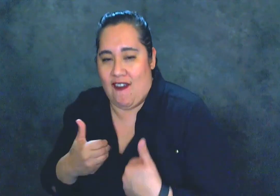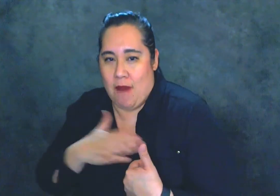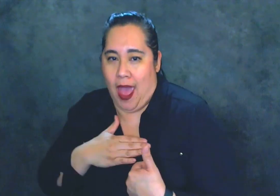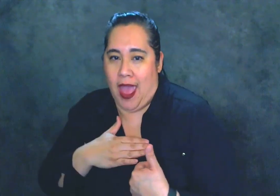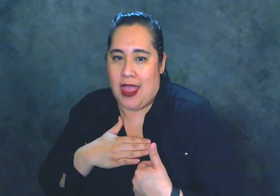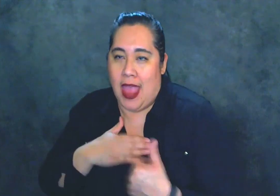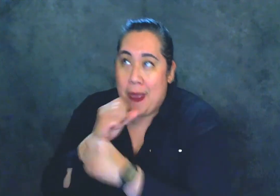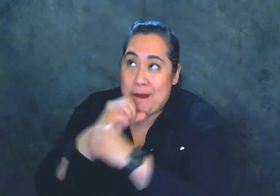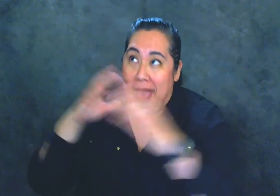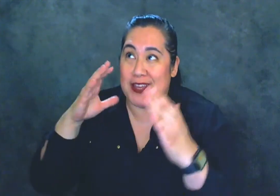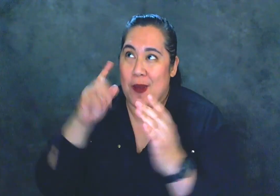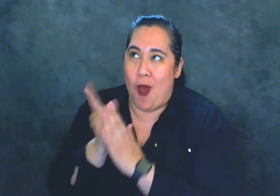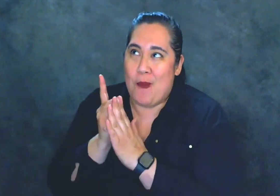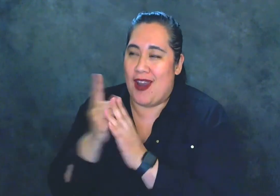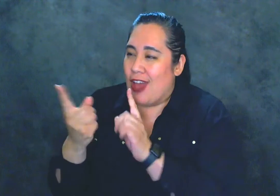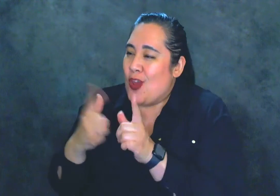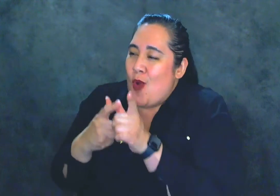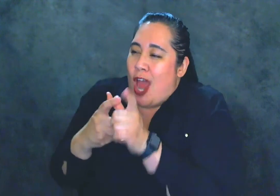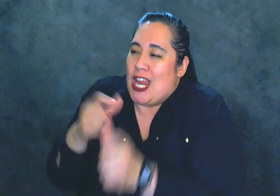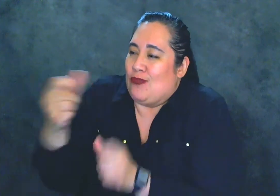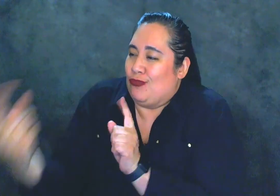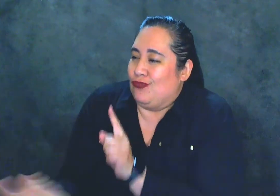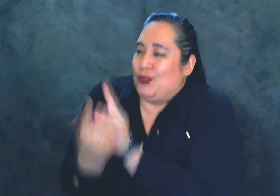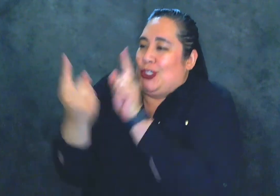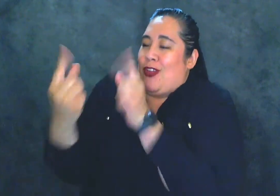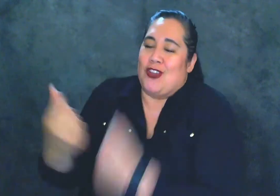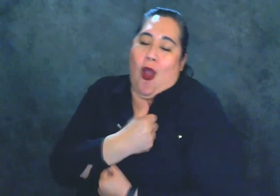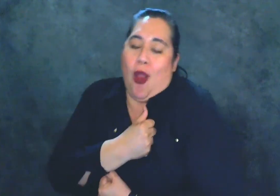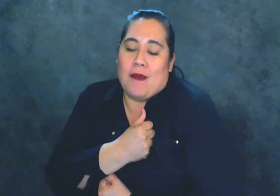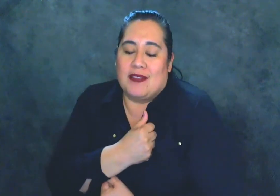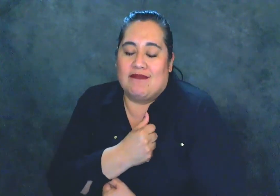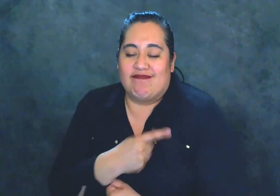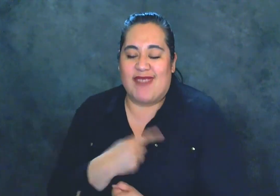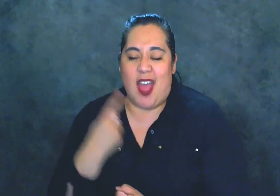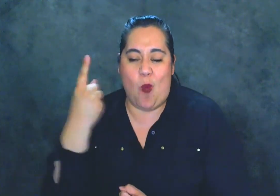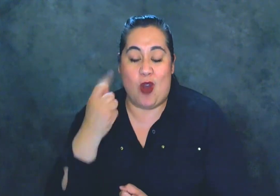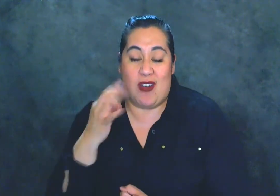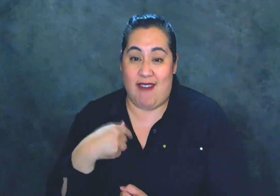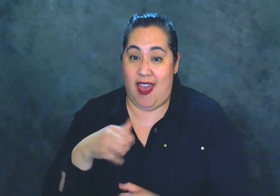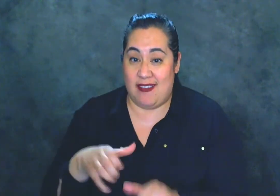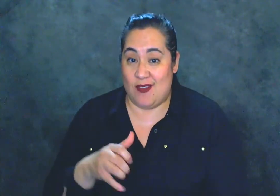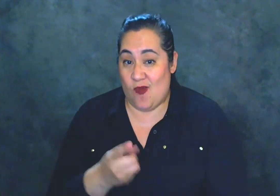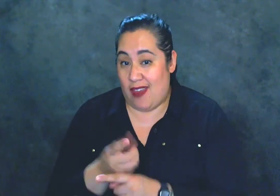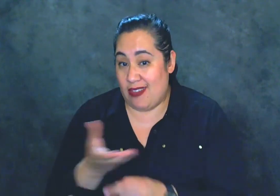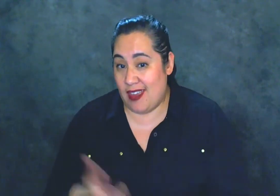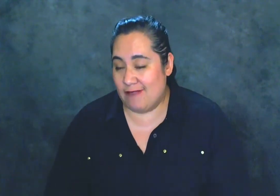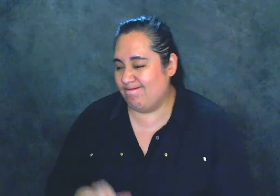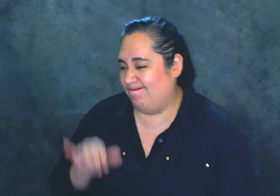moment of us running into each other's arms. You know, I wondered if I had done the right thing. Yeah. I had one